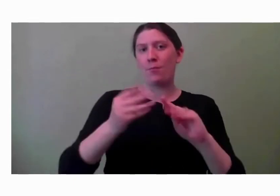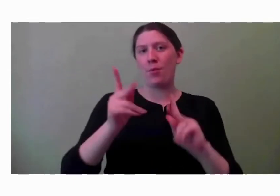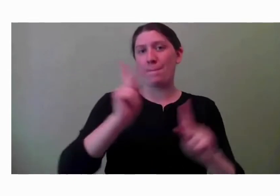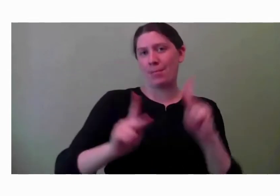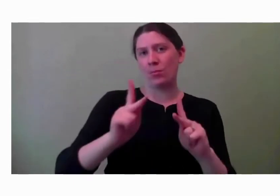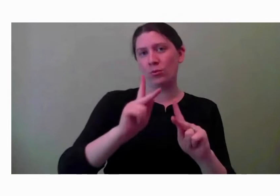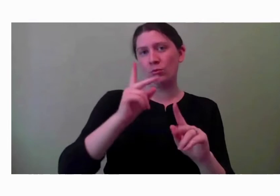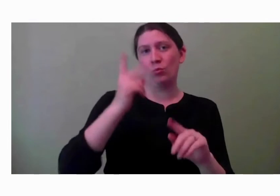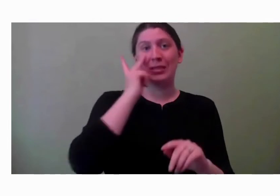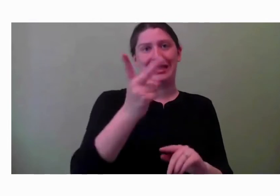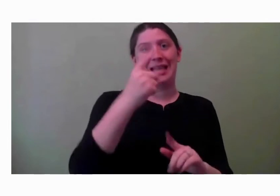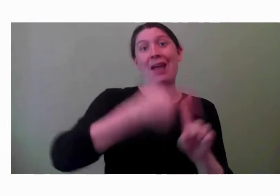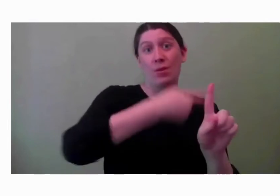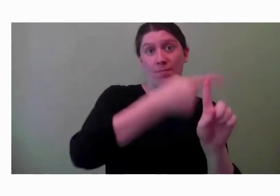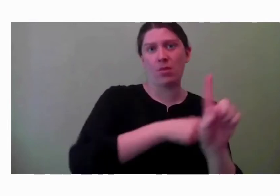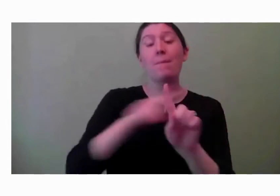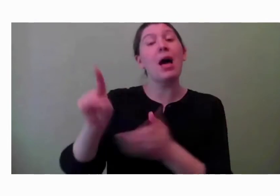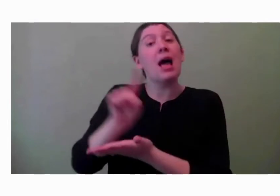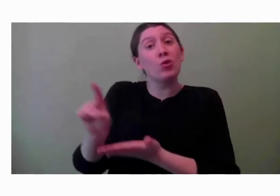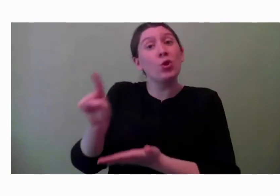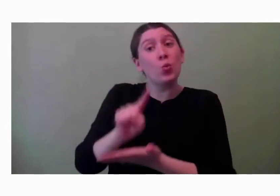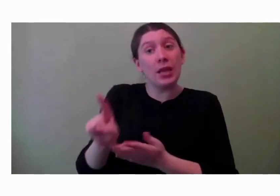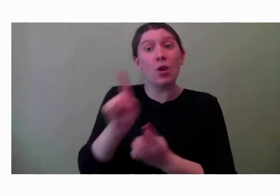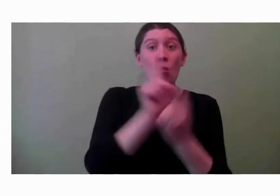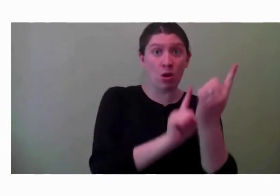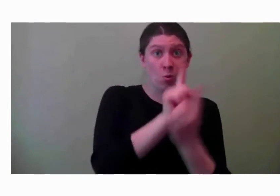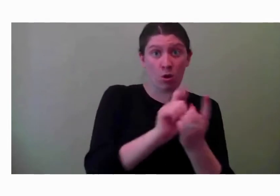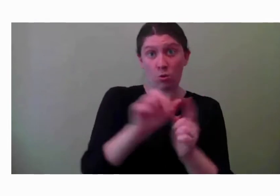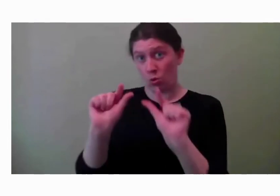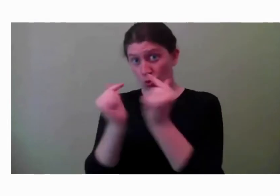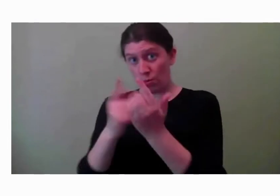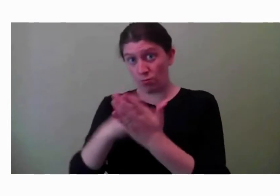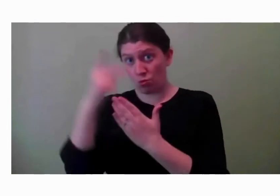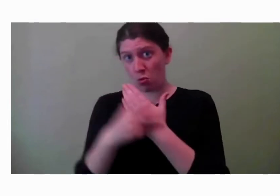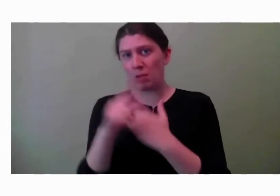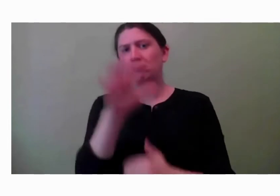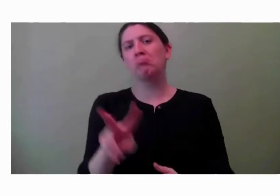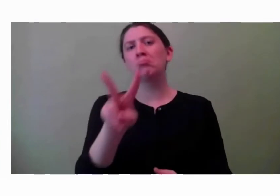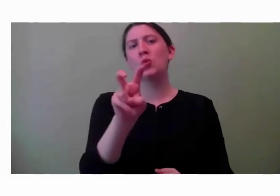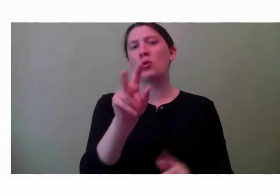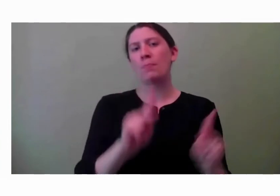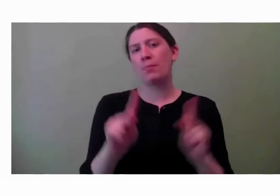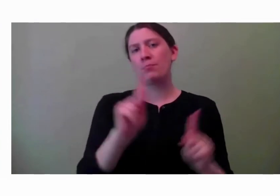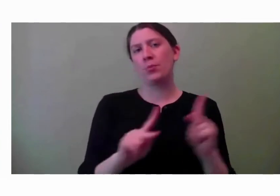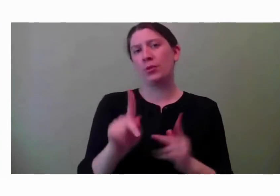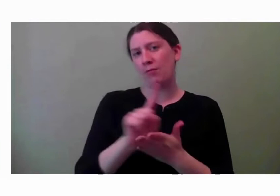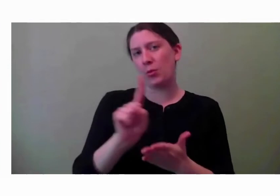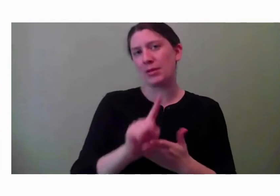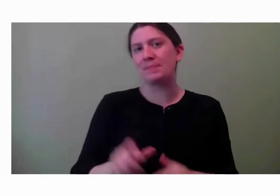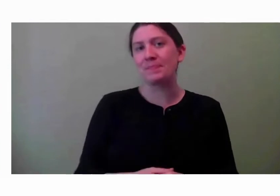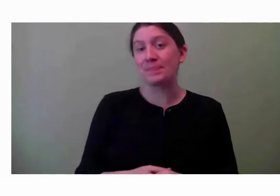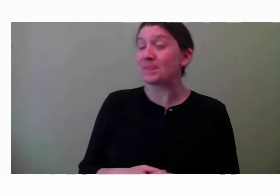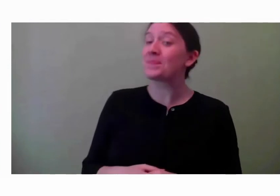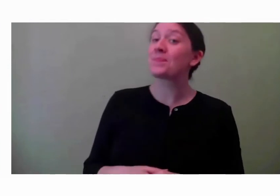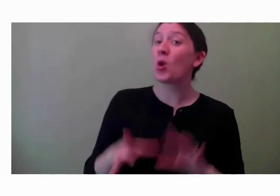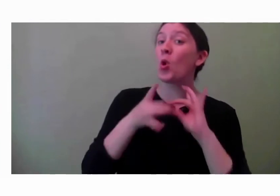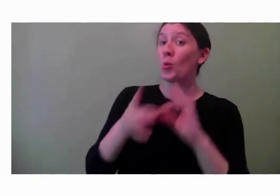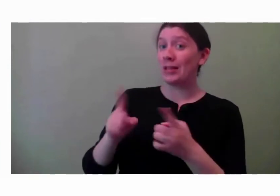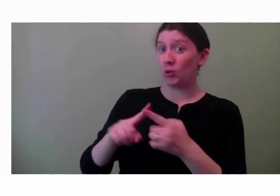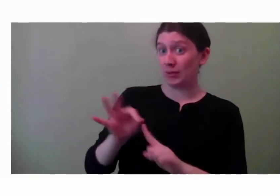weekly in either one-on-one or group programming, we're around 200 on a weekly basis. Speaking of special events, you're the founder of Rec to